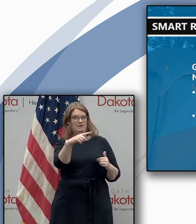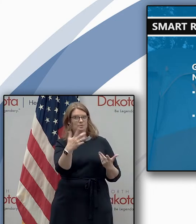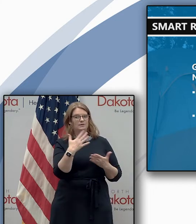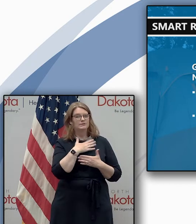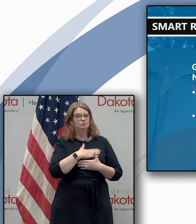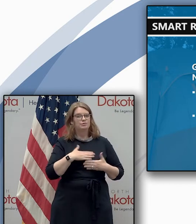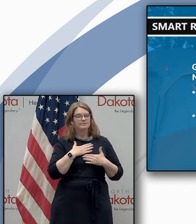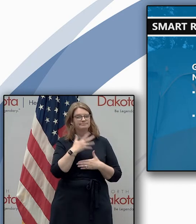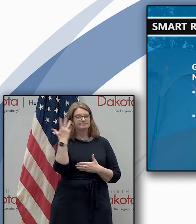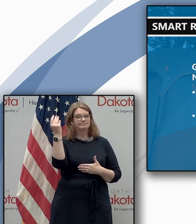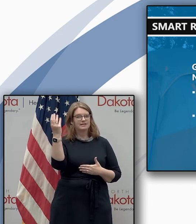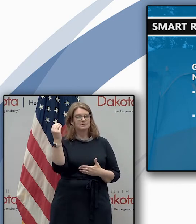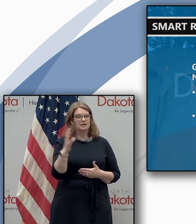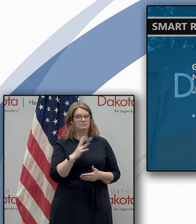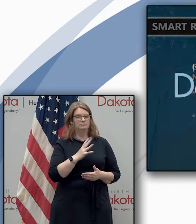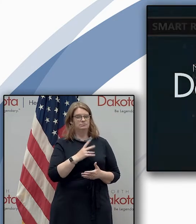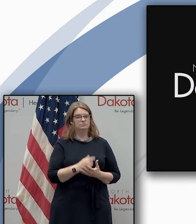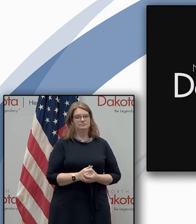dakota's great outdoors